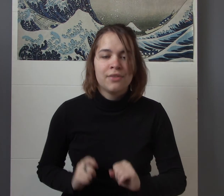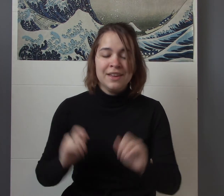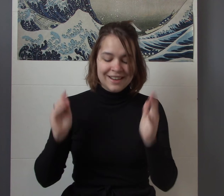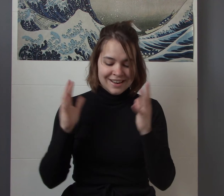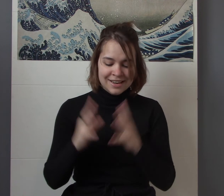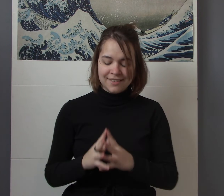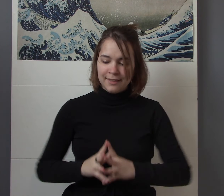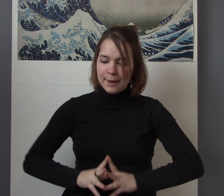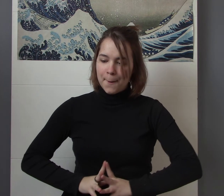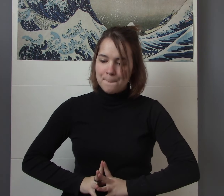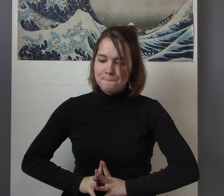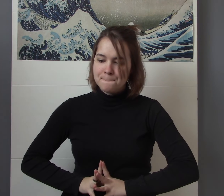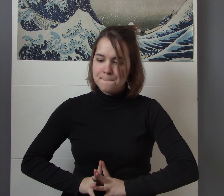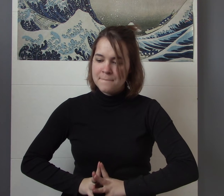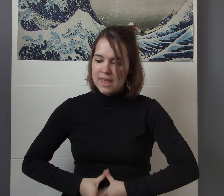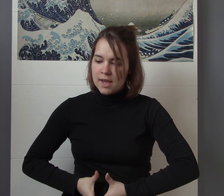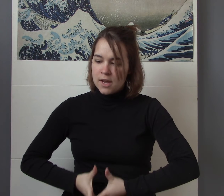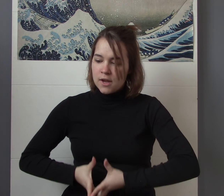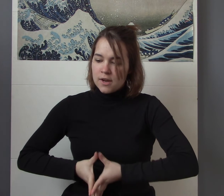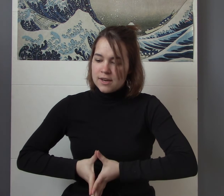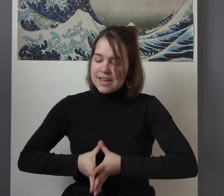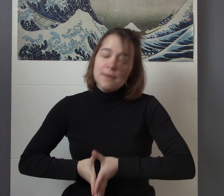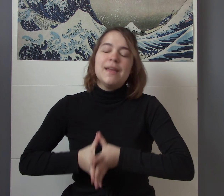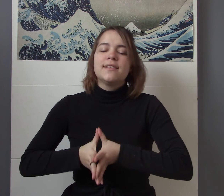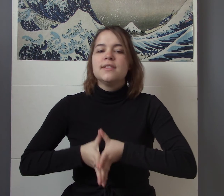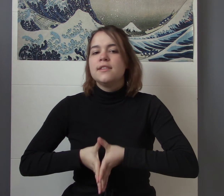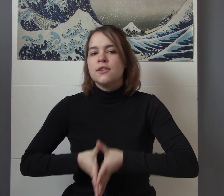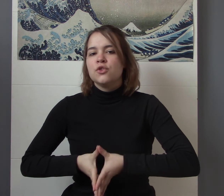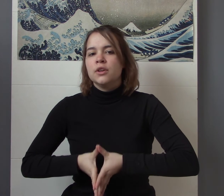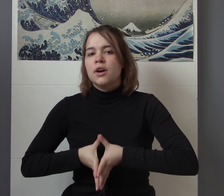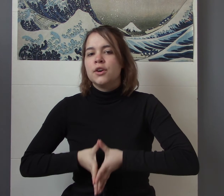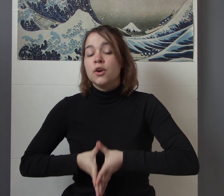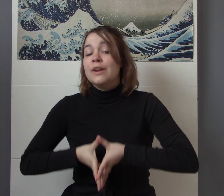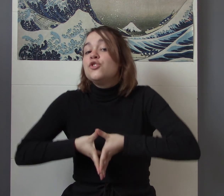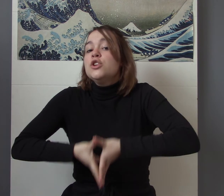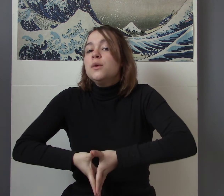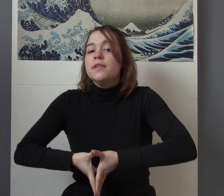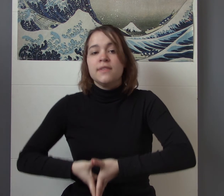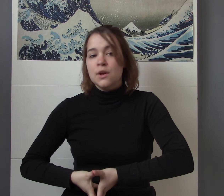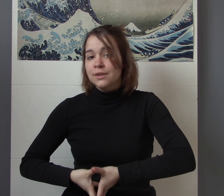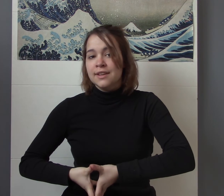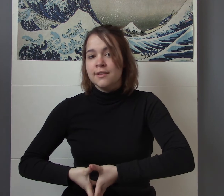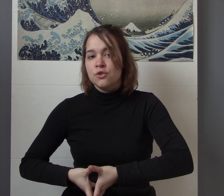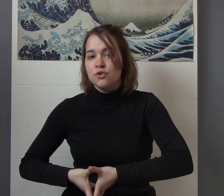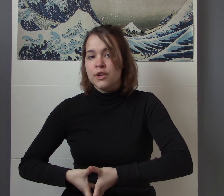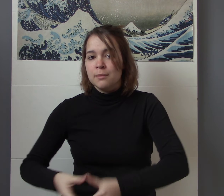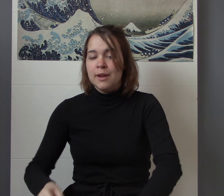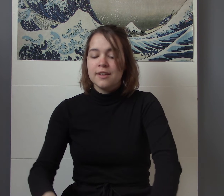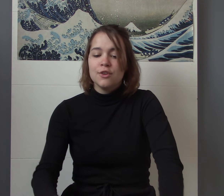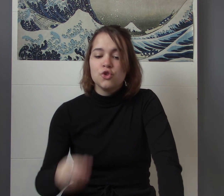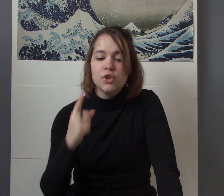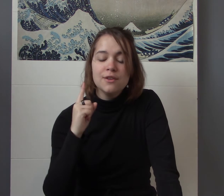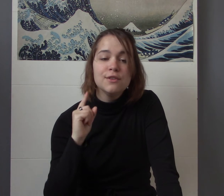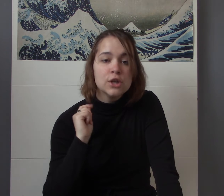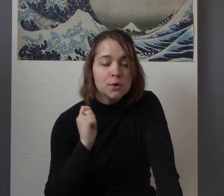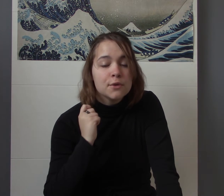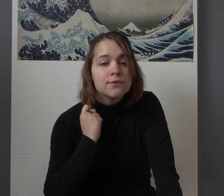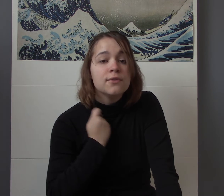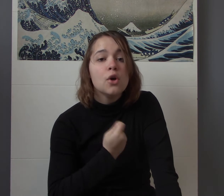thing and Nia's like Nia makes the decision on her own and she knows it's the only decision she can make she knows full